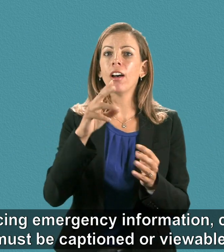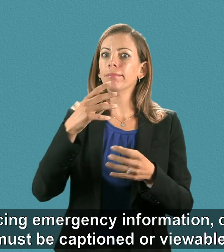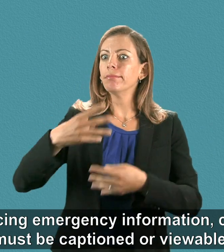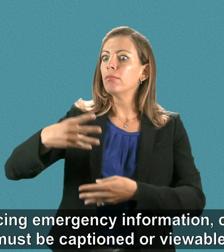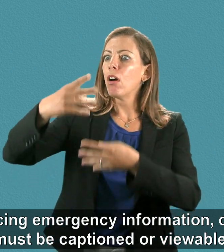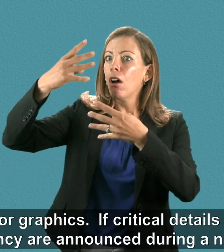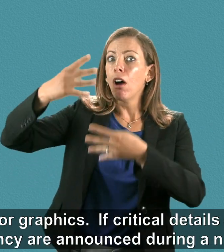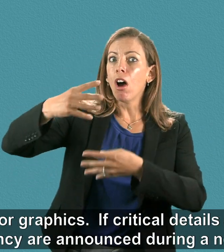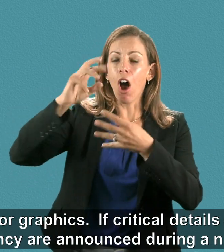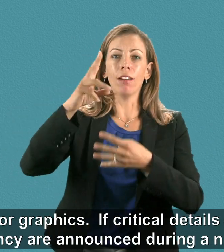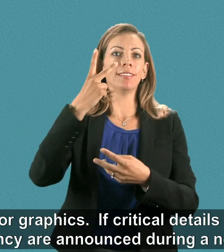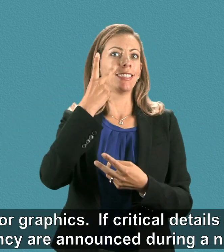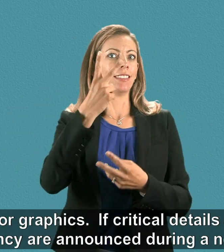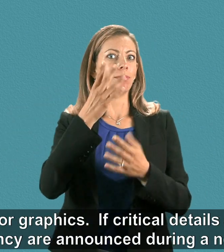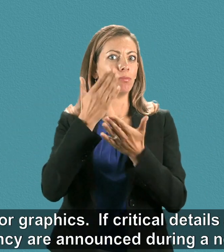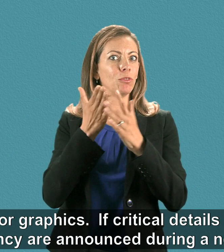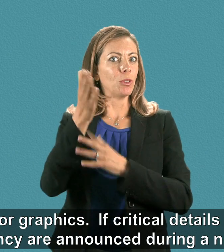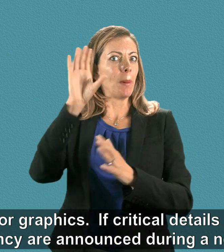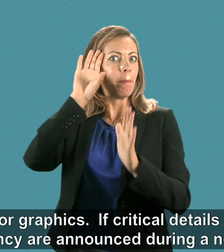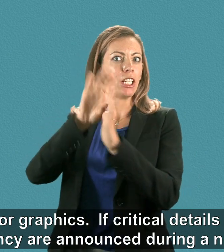crawls, scrolls, or graphics.